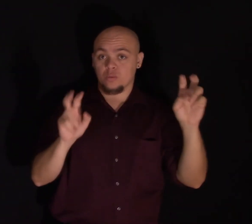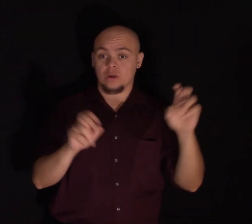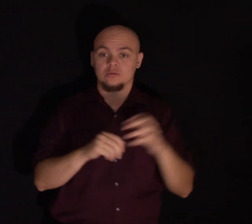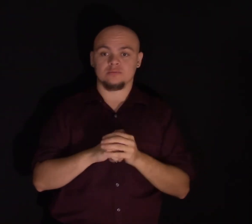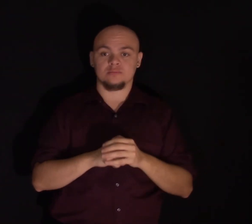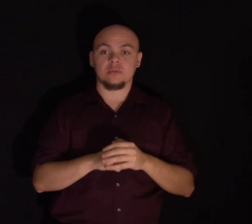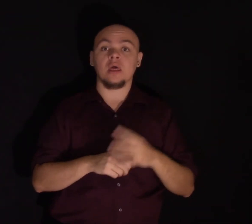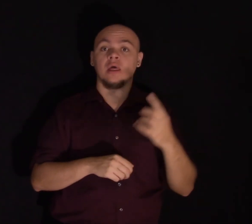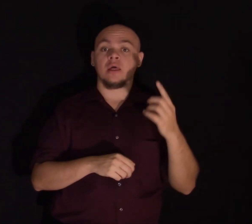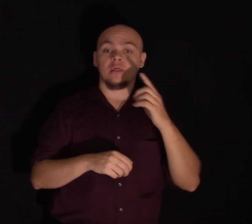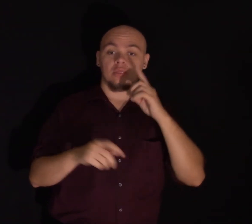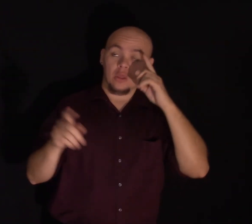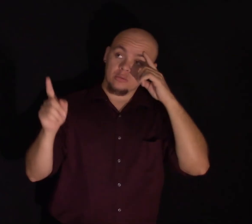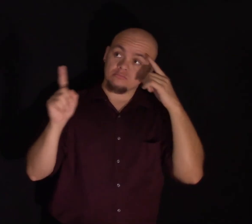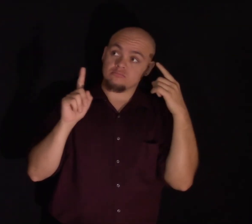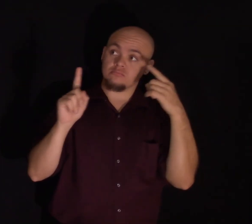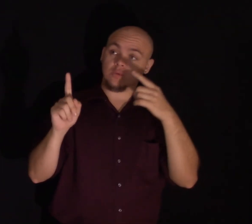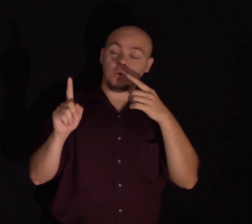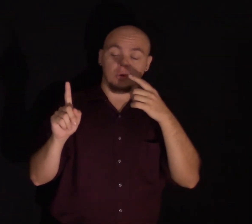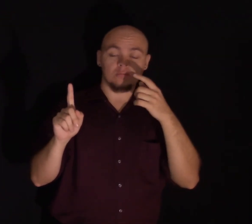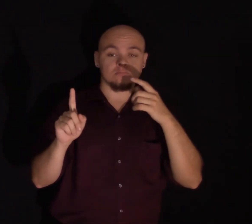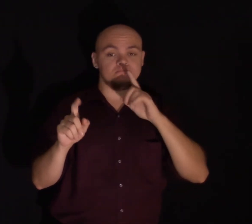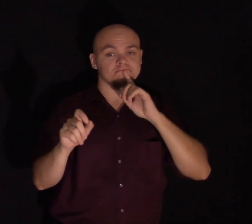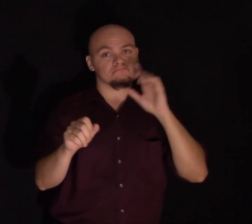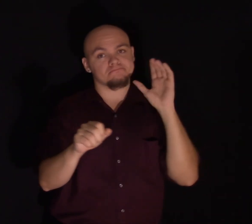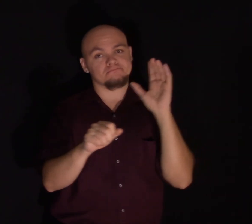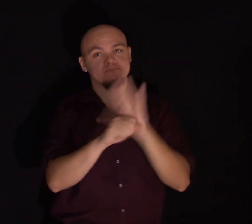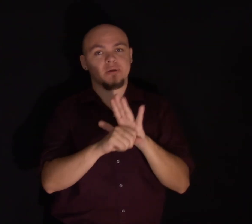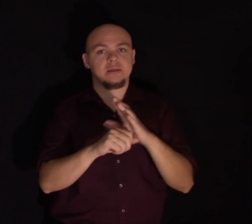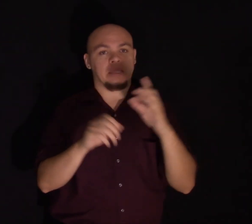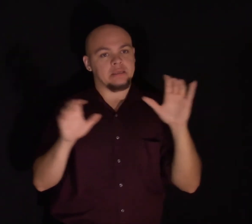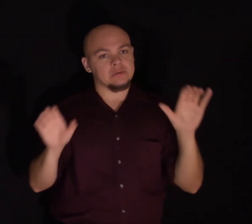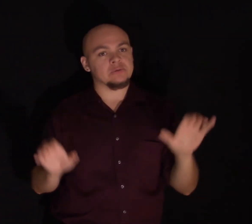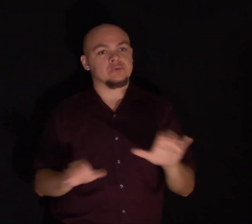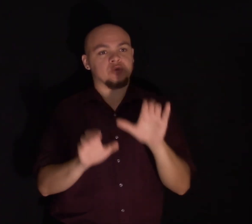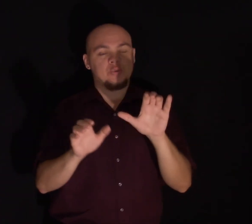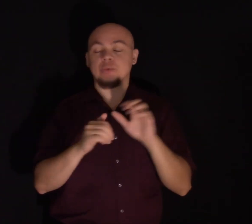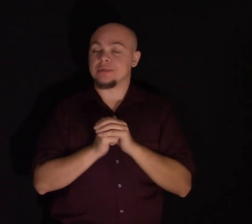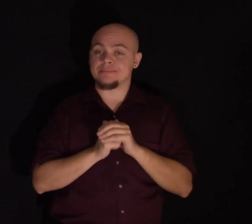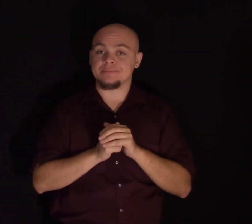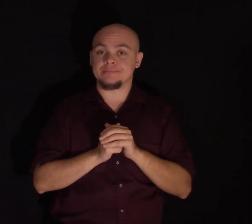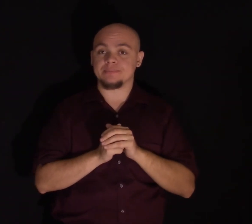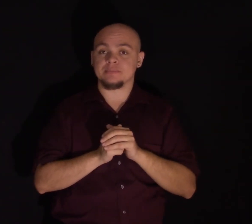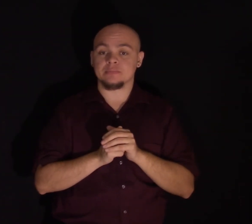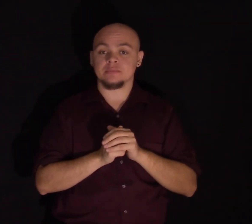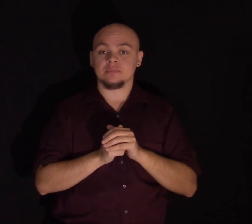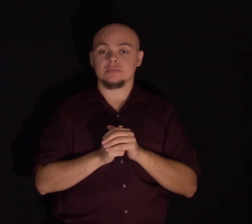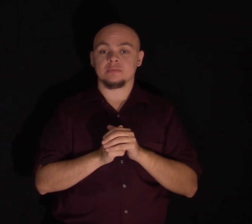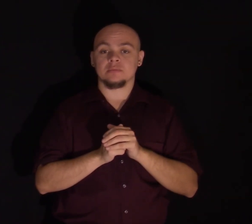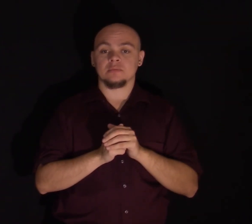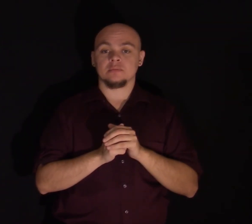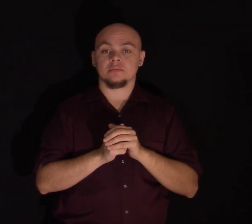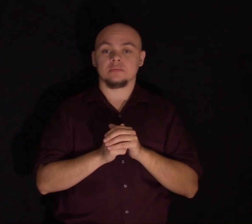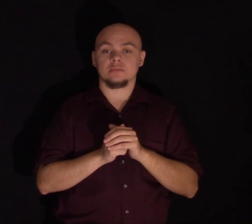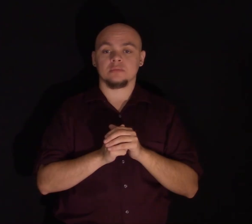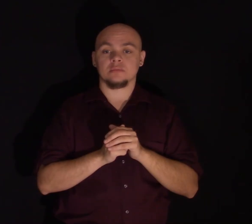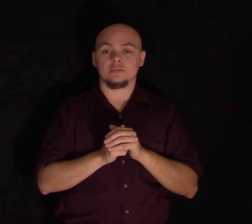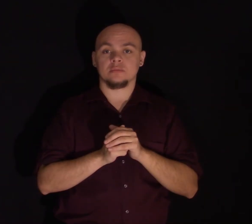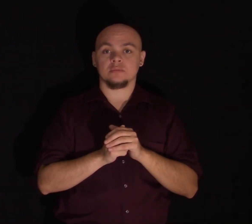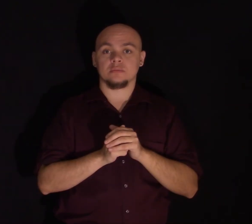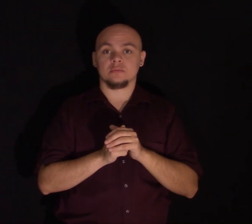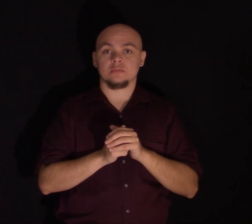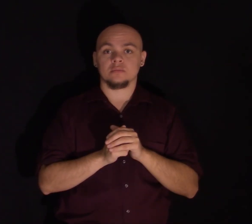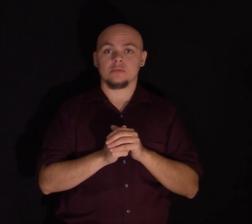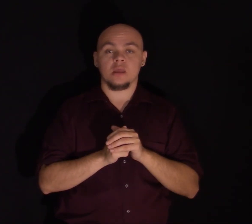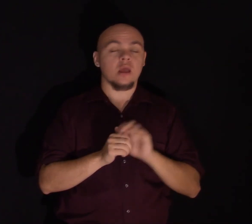oneself, then providence moves too. And all sorts of things occur to help one that would never otherwise have